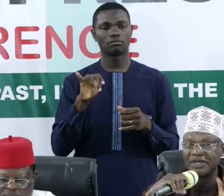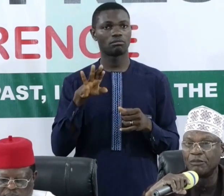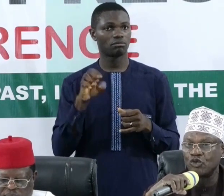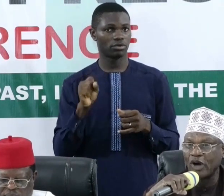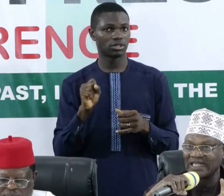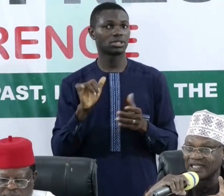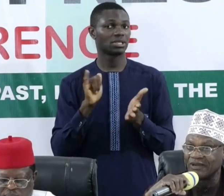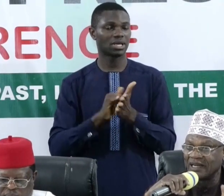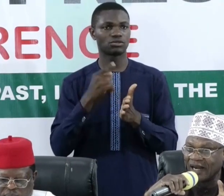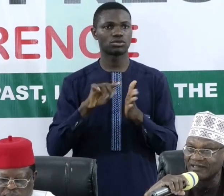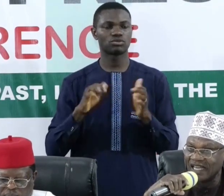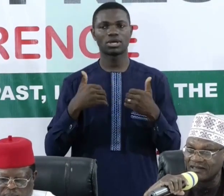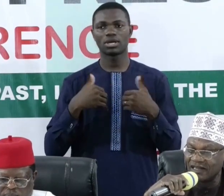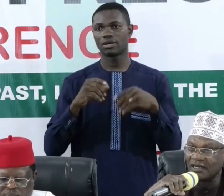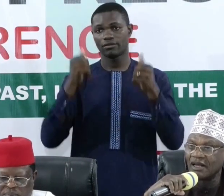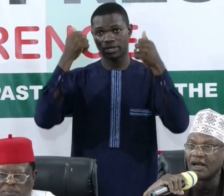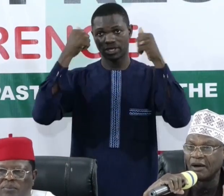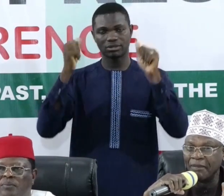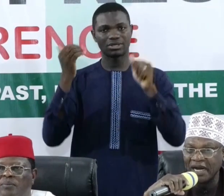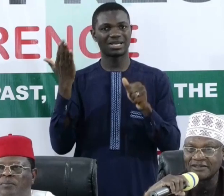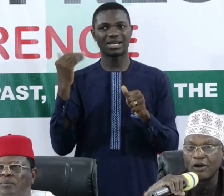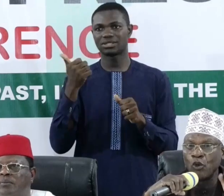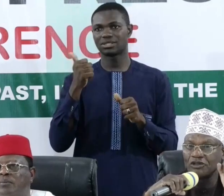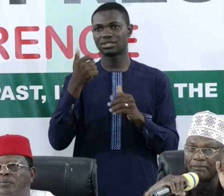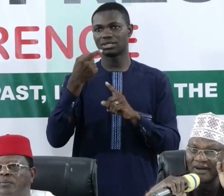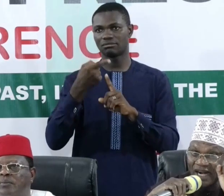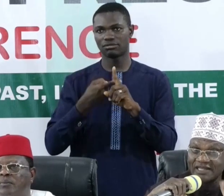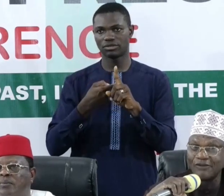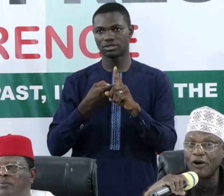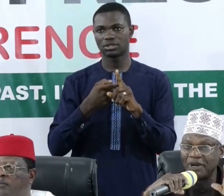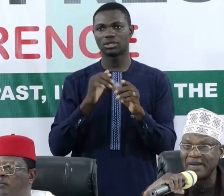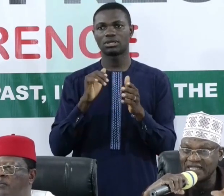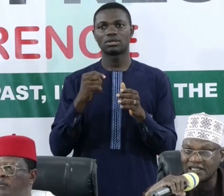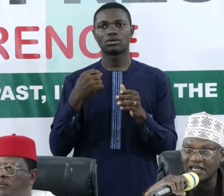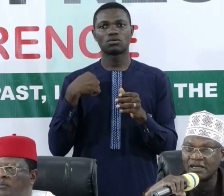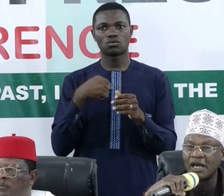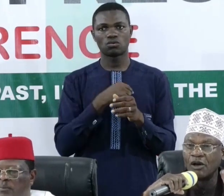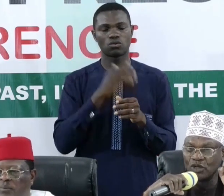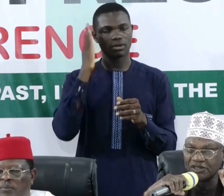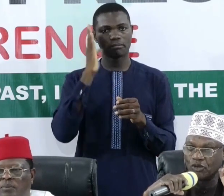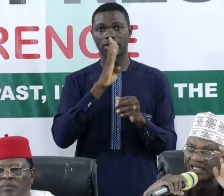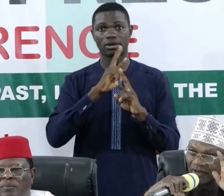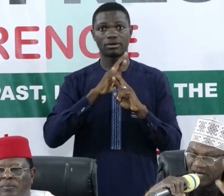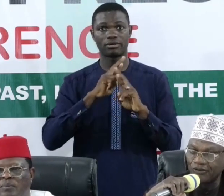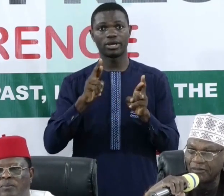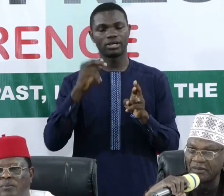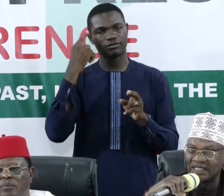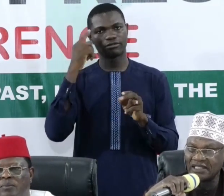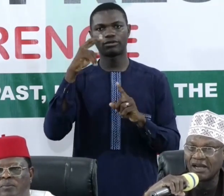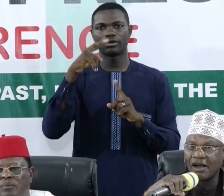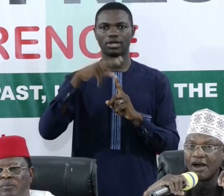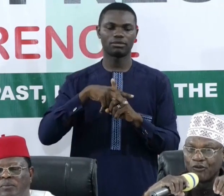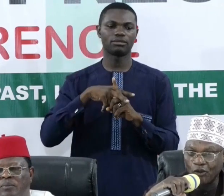what we've been able to achieve in the last ten months, which will be ready for implementation, which is already ready for